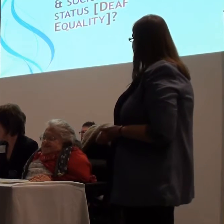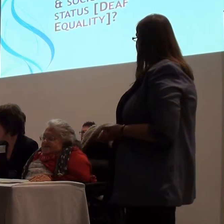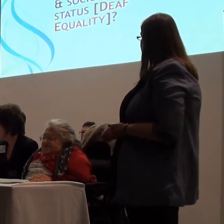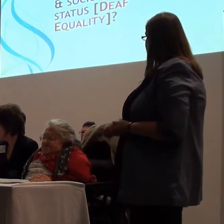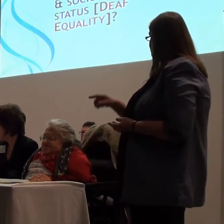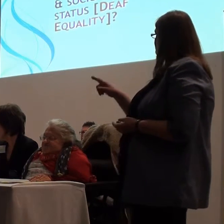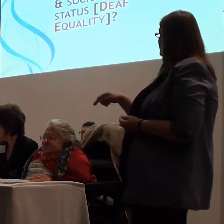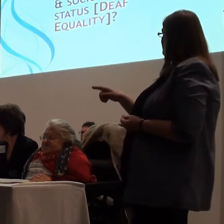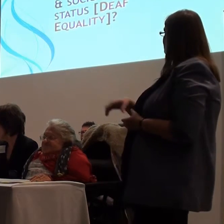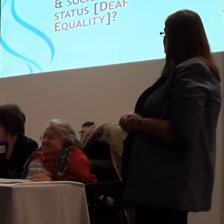next one please